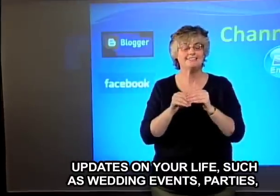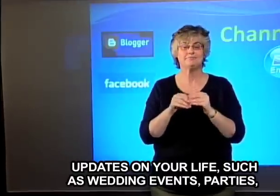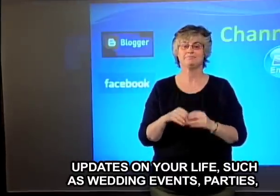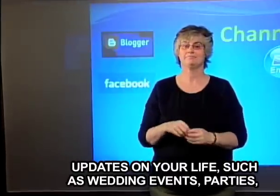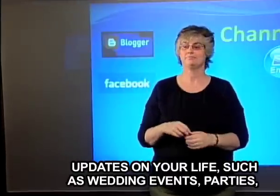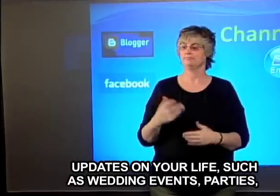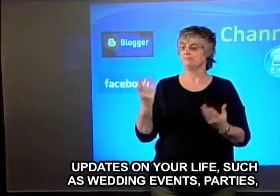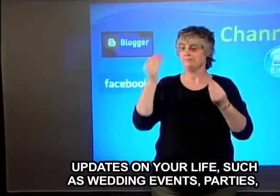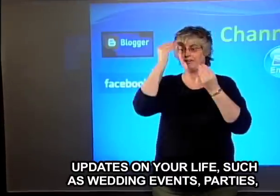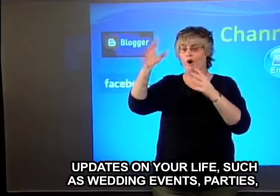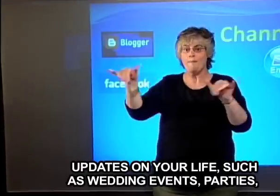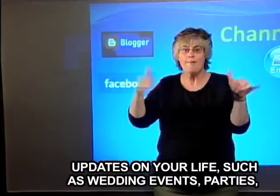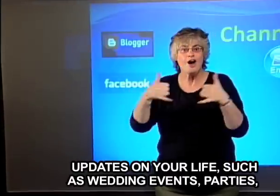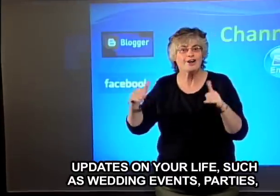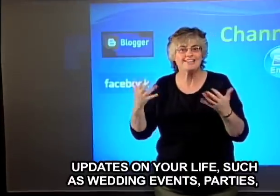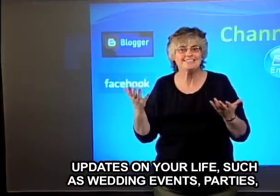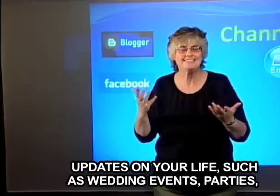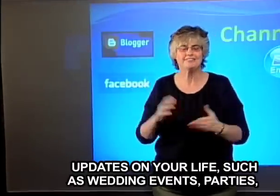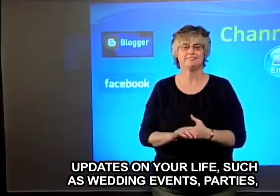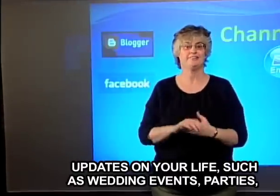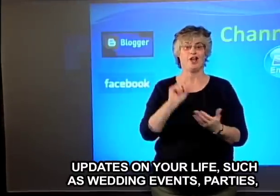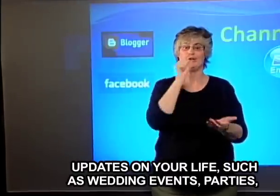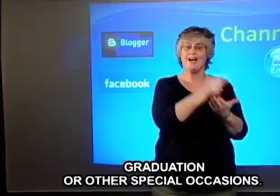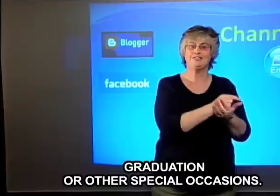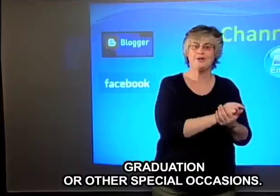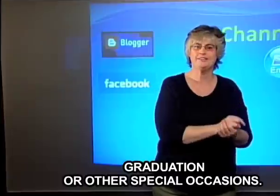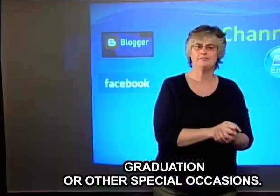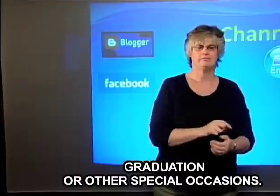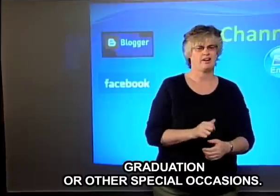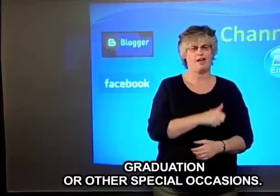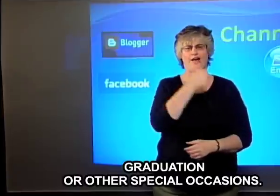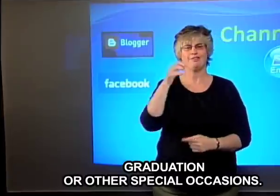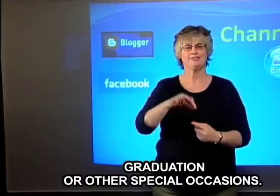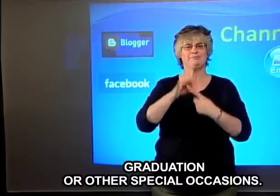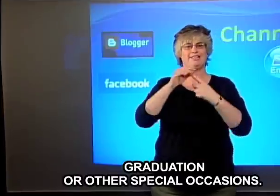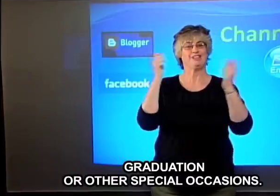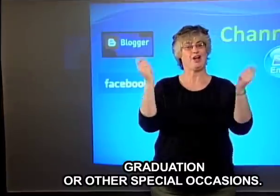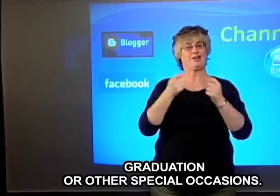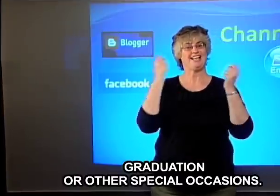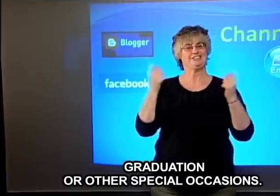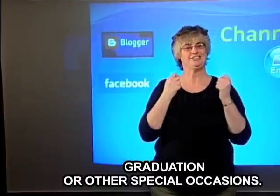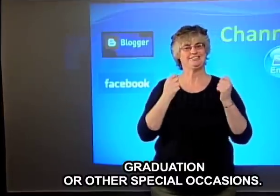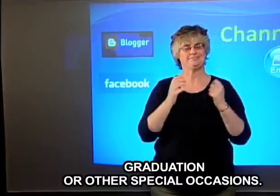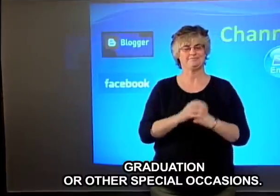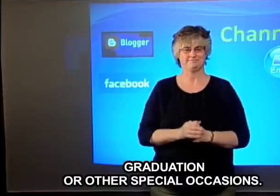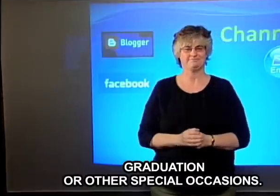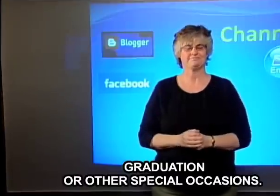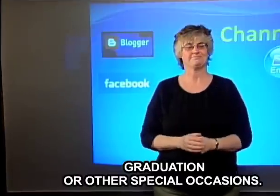events, parties, graduation, or other special occasions.